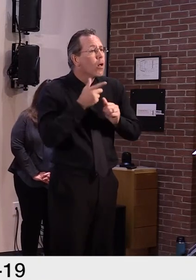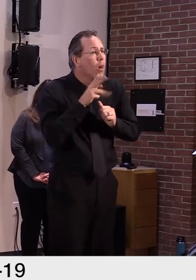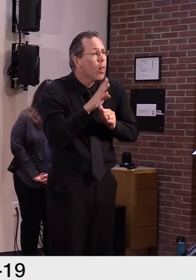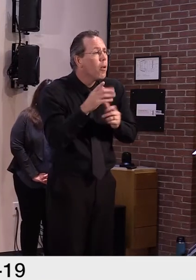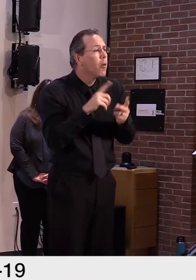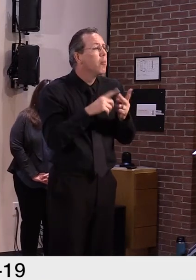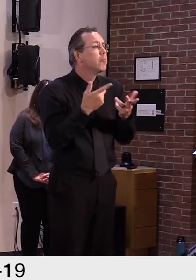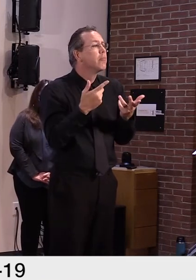All right, thank you very much.